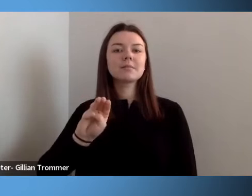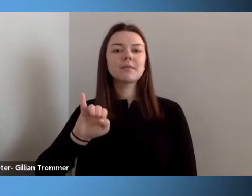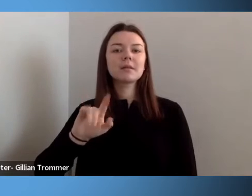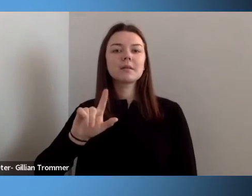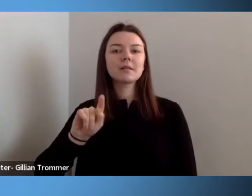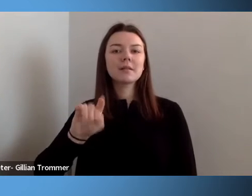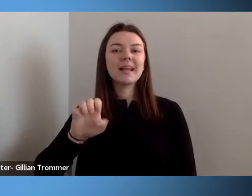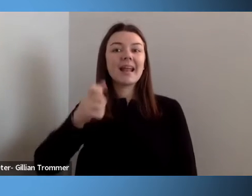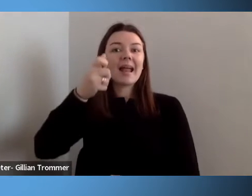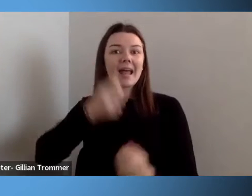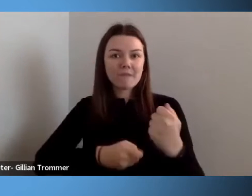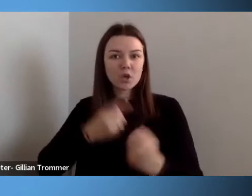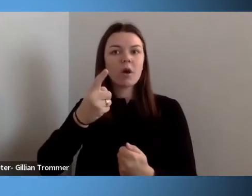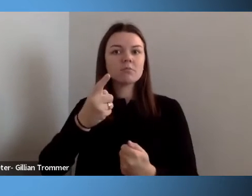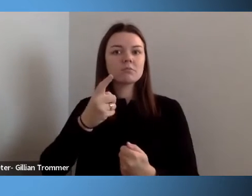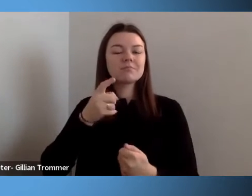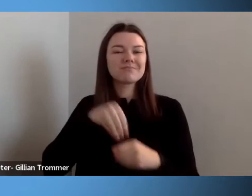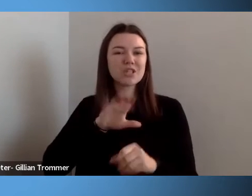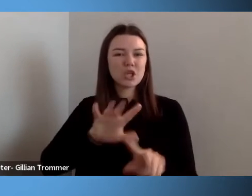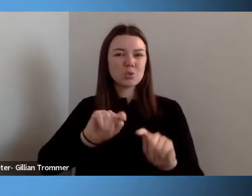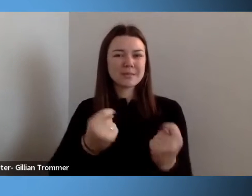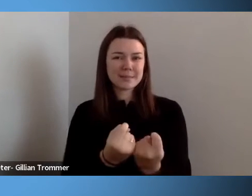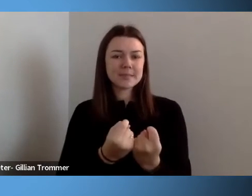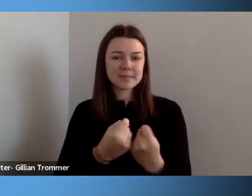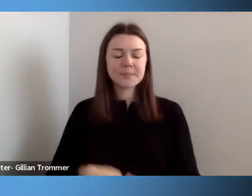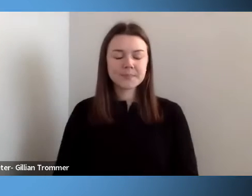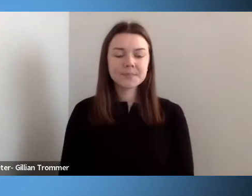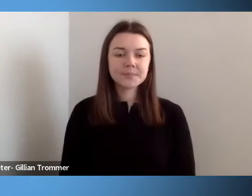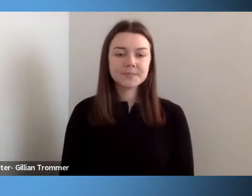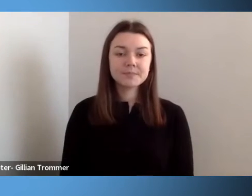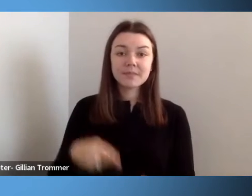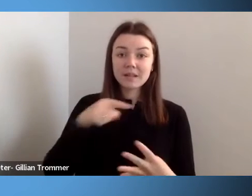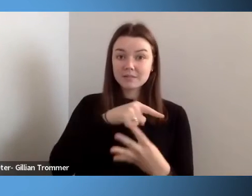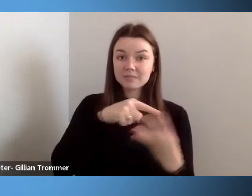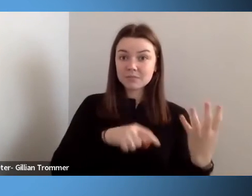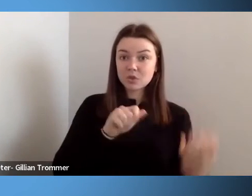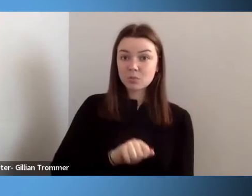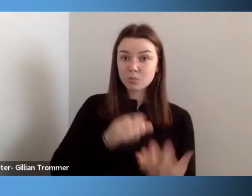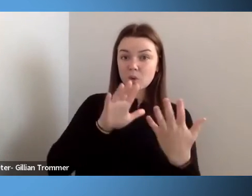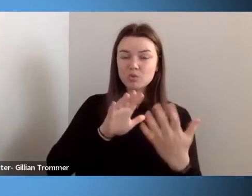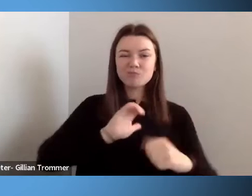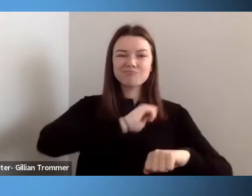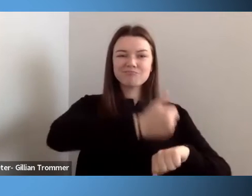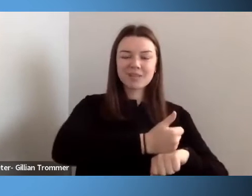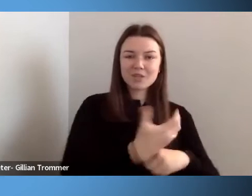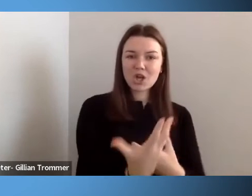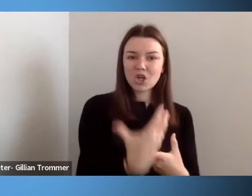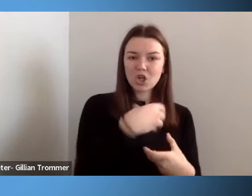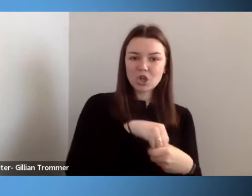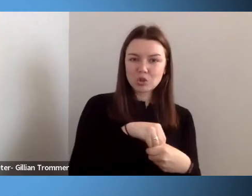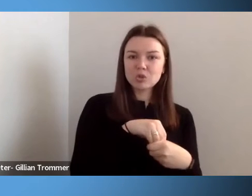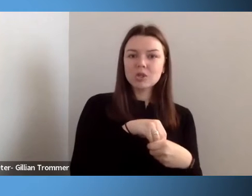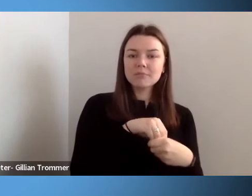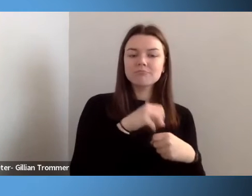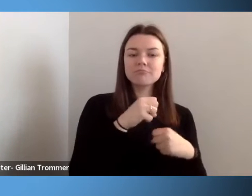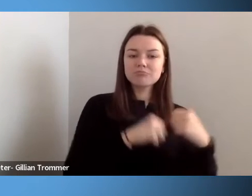This approach is driven by that inclusion framework found on the employer assistance resource